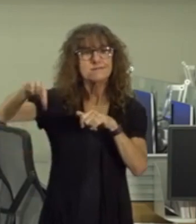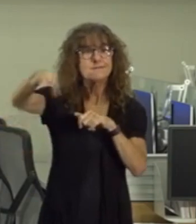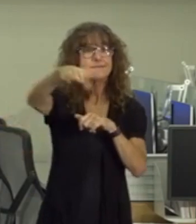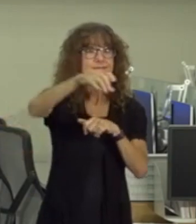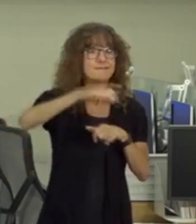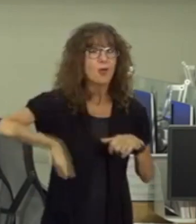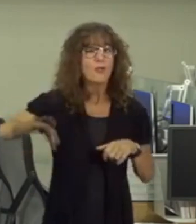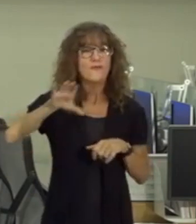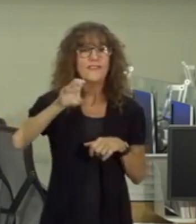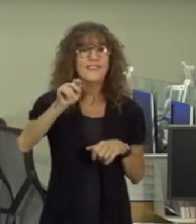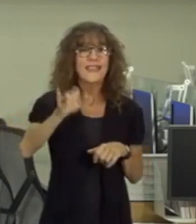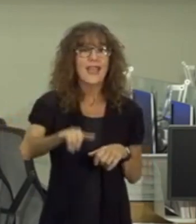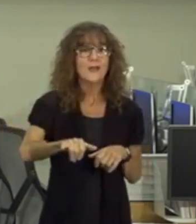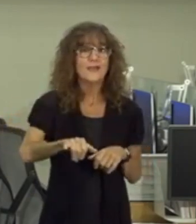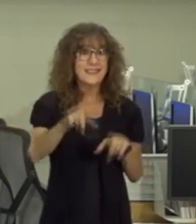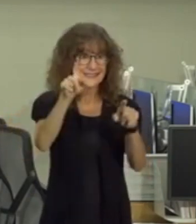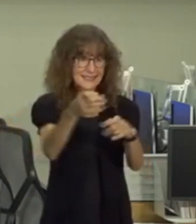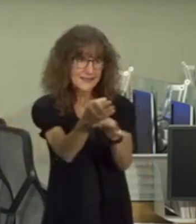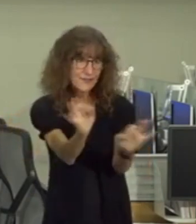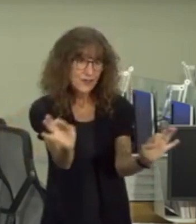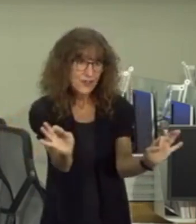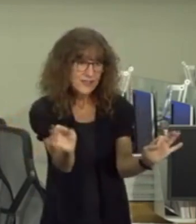our tests are free